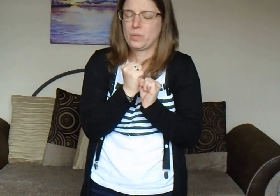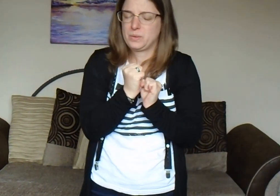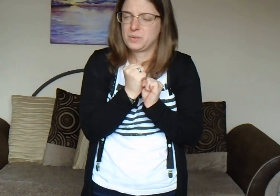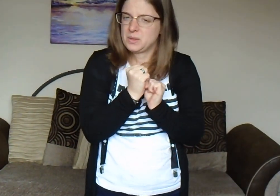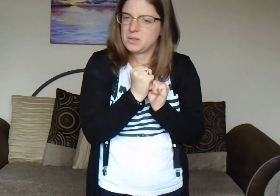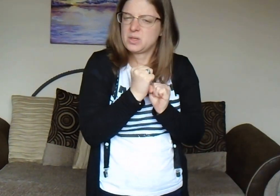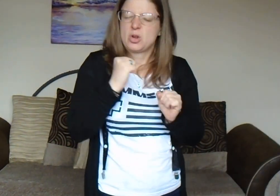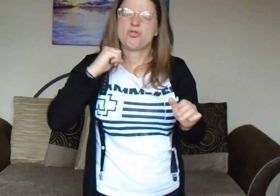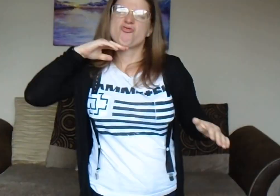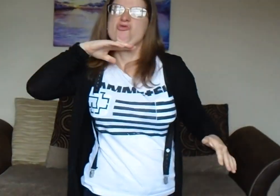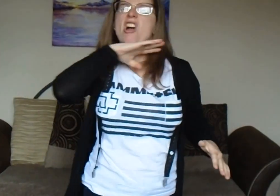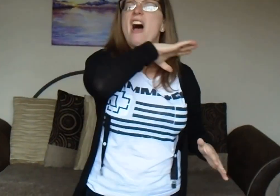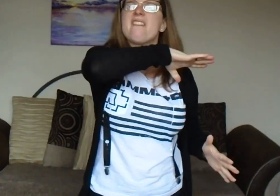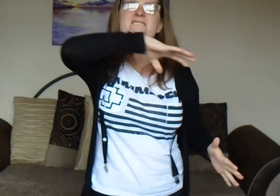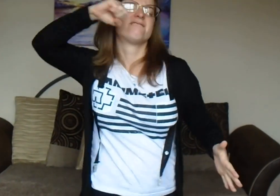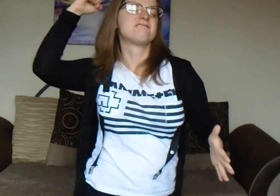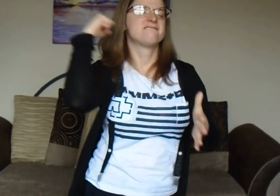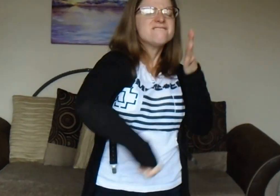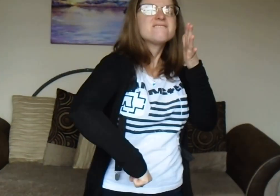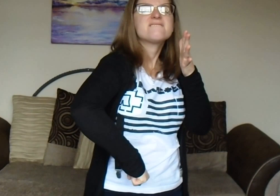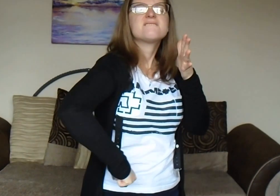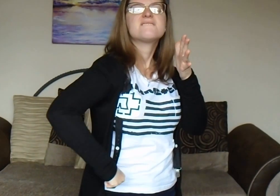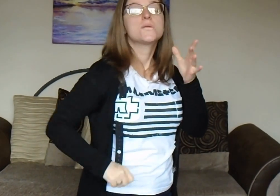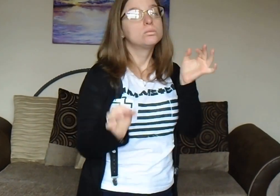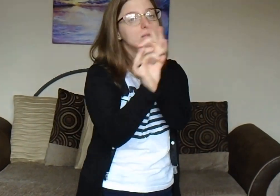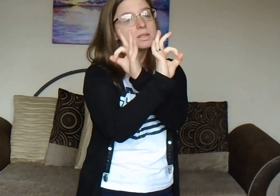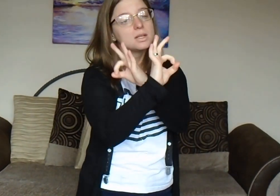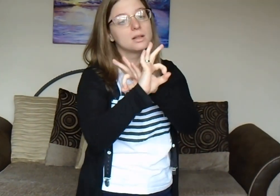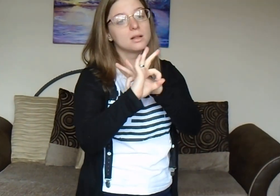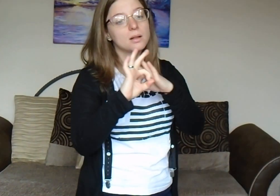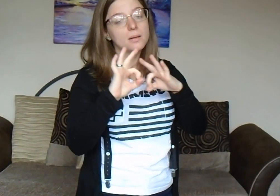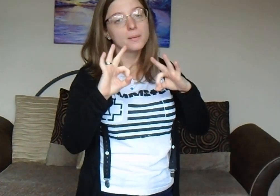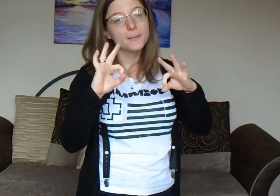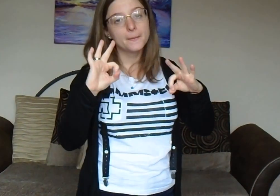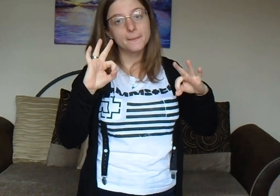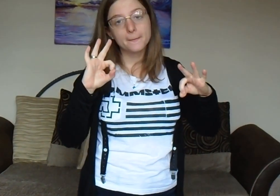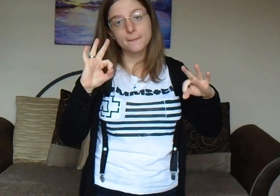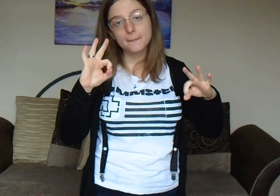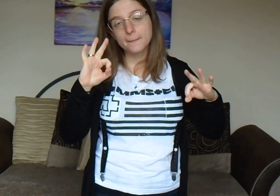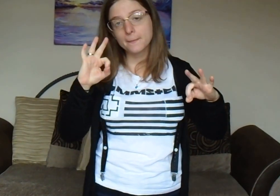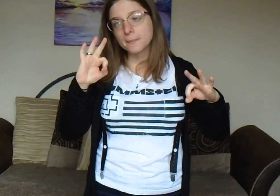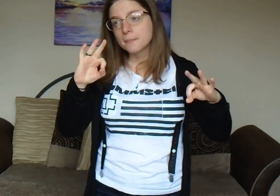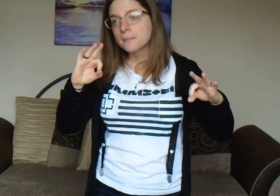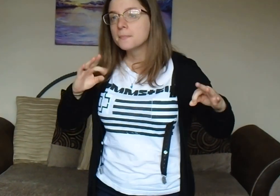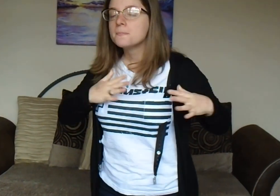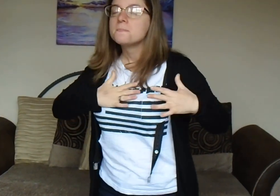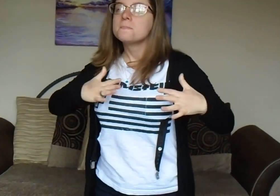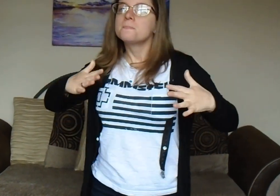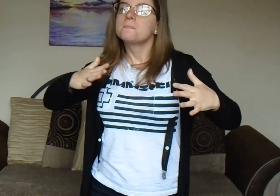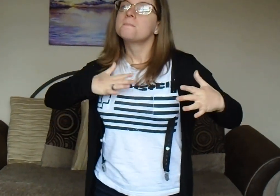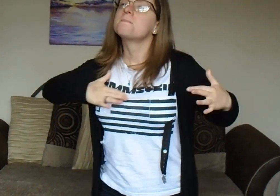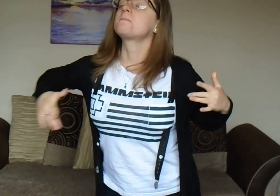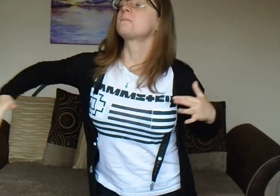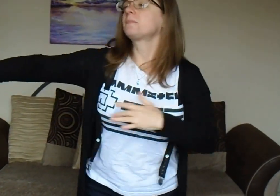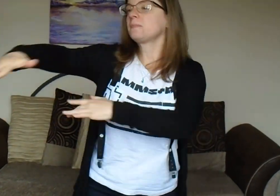uncut And so silent In a breezing wall